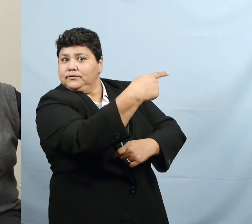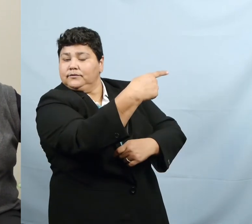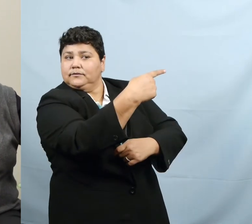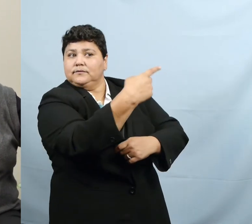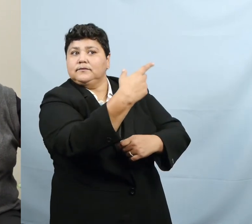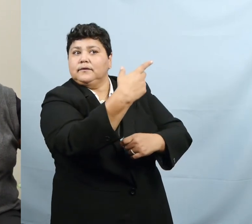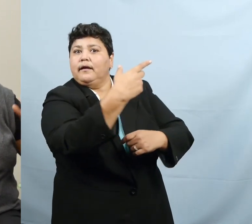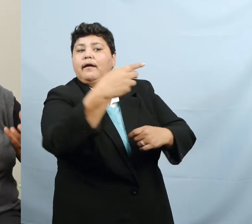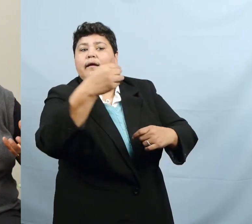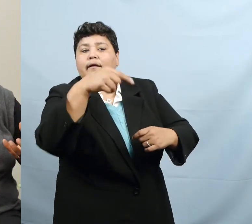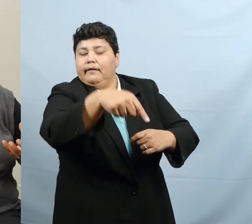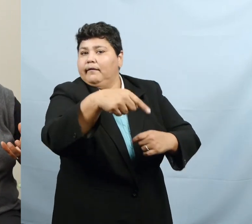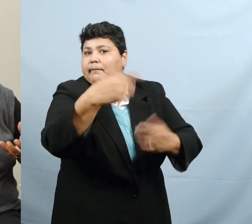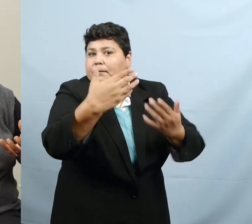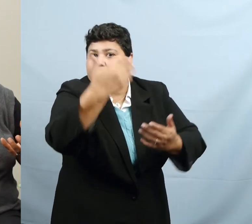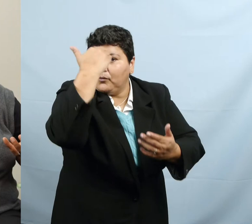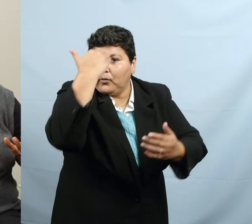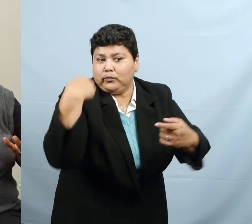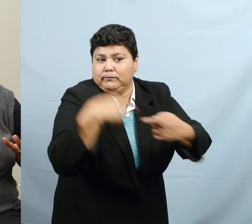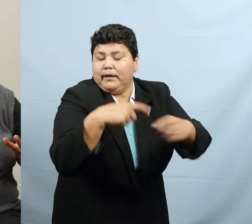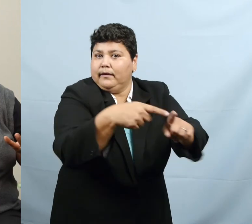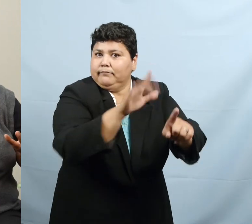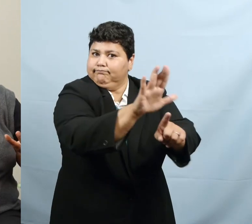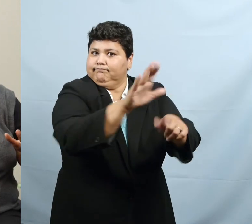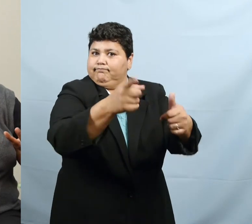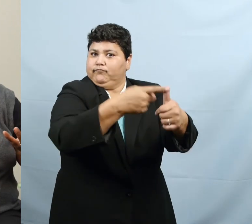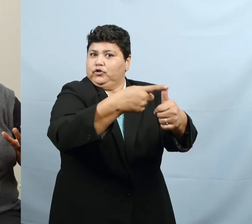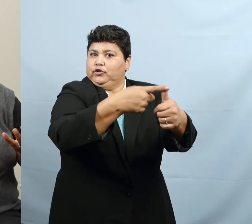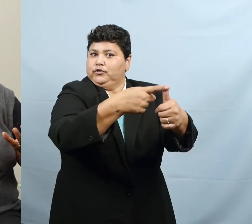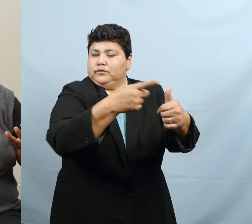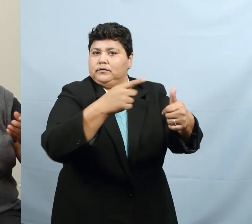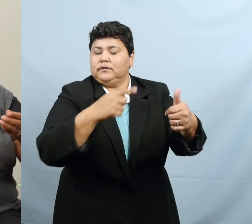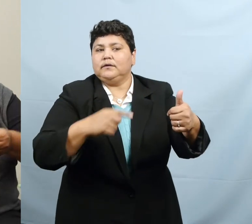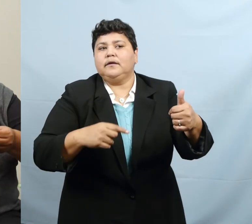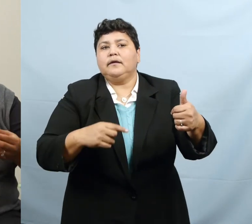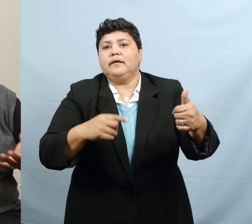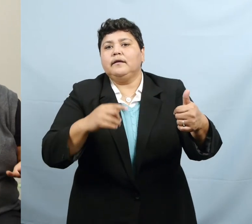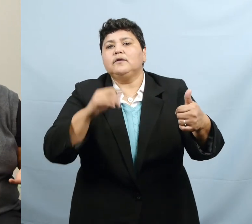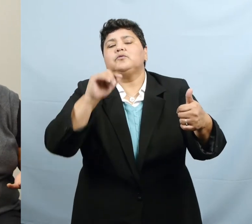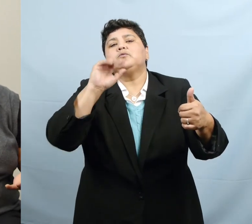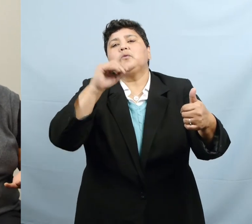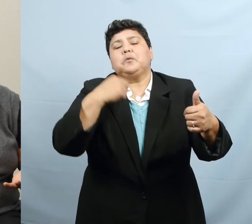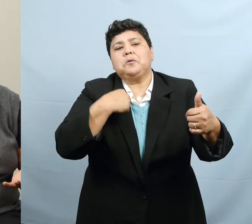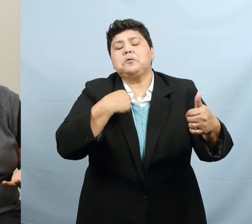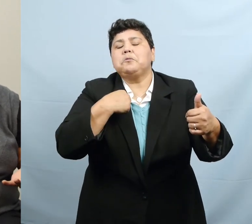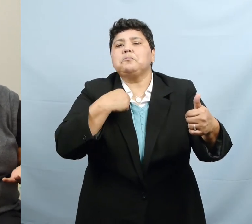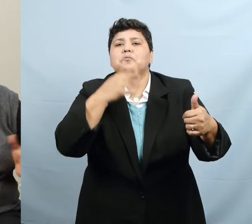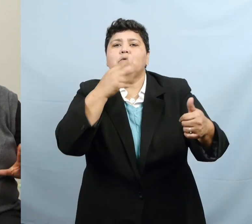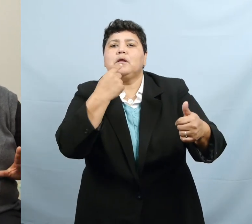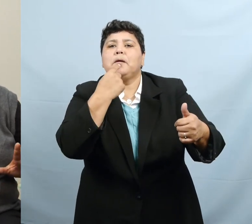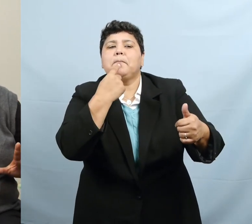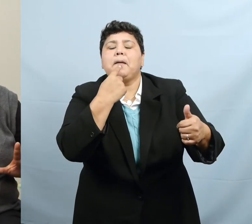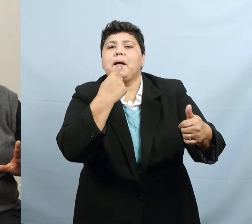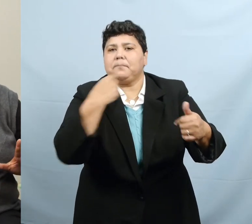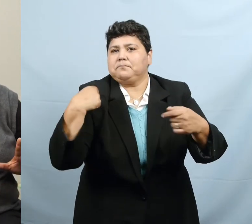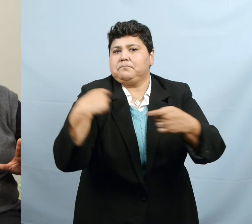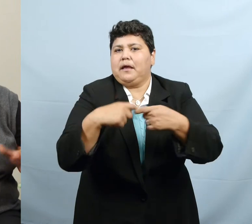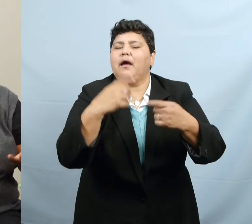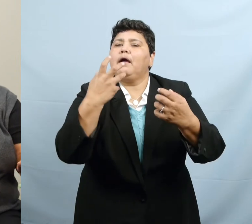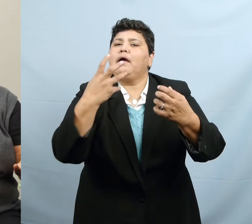and that they know Spanish. So just as a reinforcement to ensure,